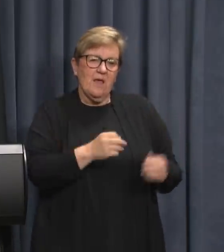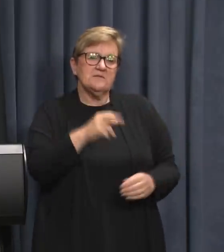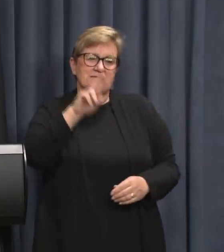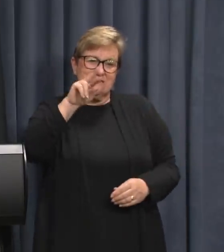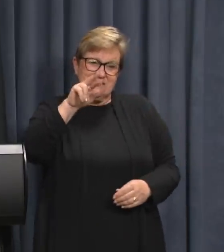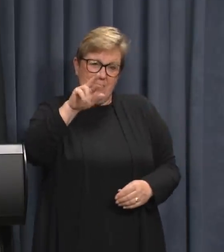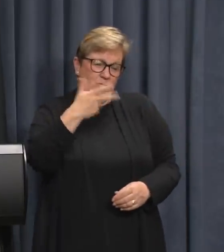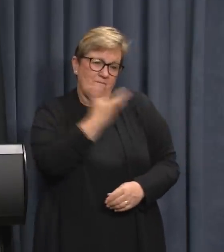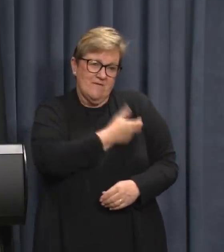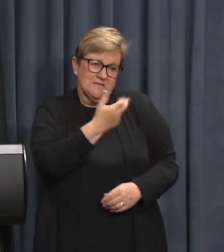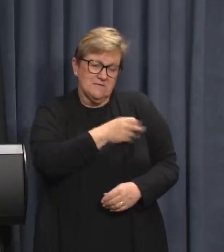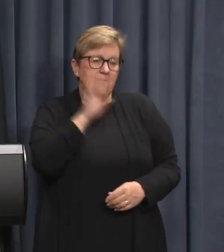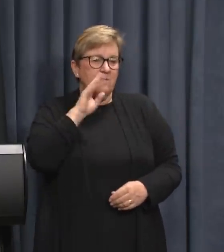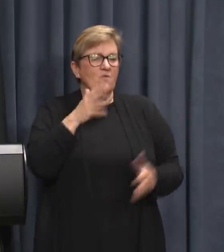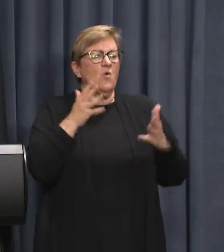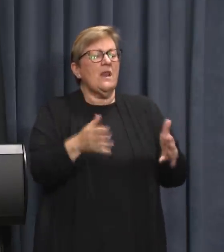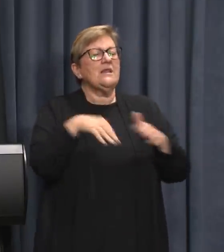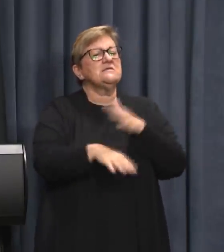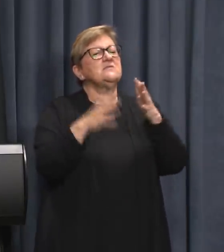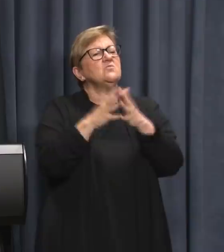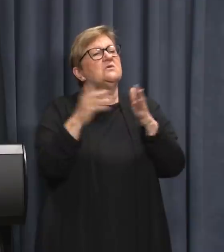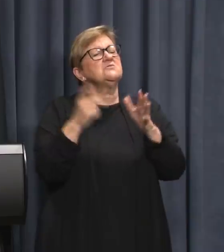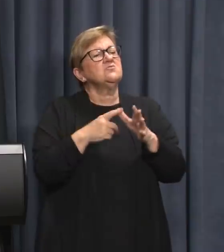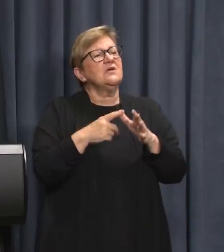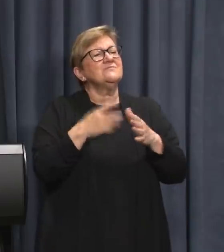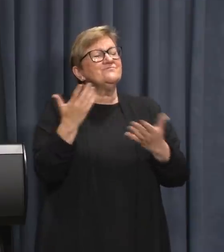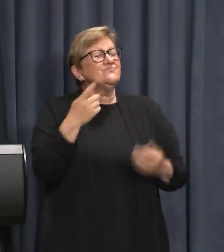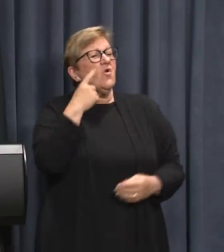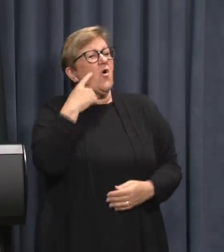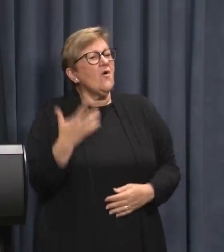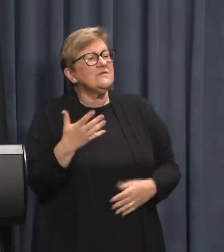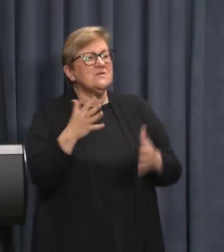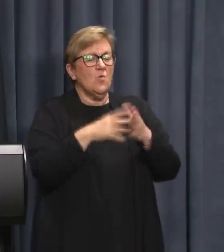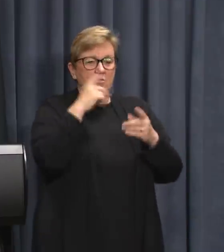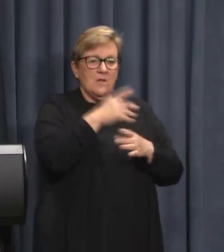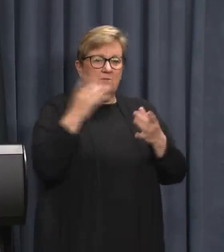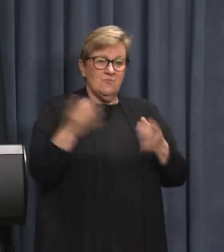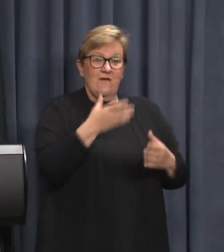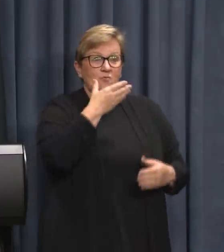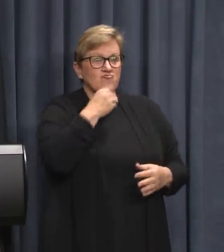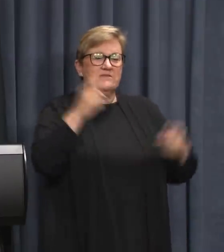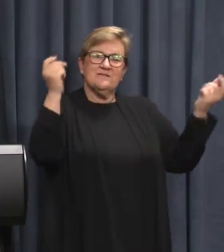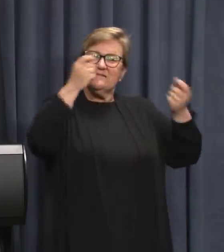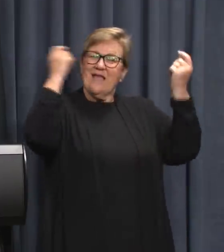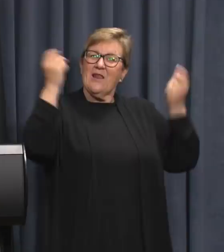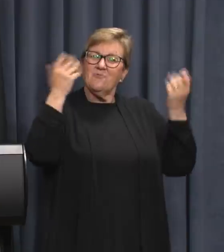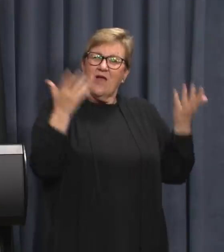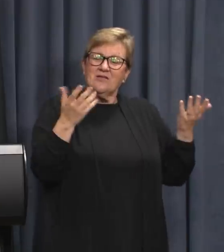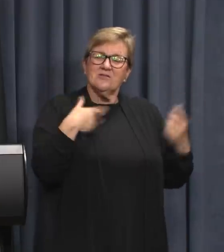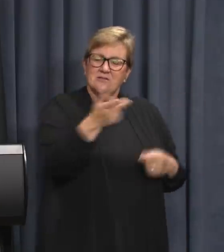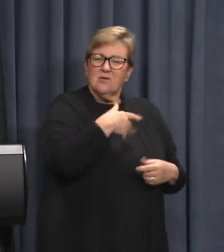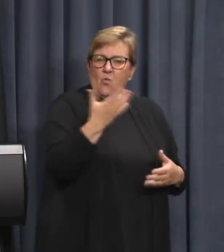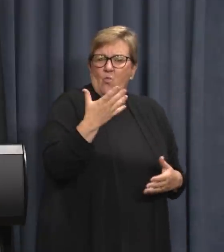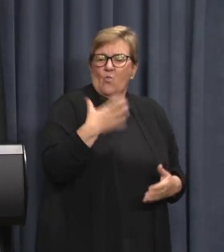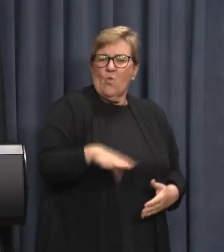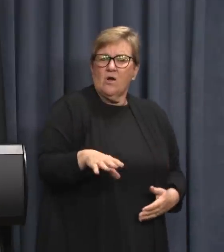be double dose vaccinated to enter Western Australia. Obviously Western Australians are preparing for Christmas celebrations and we want to be